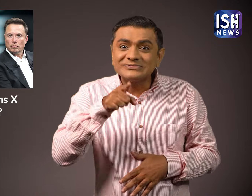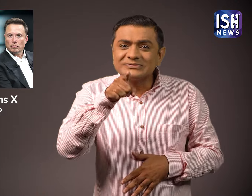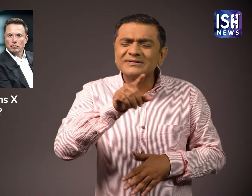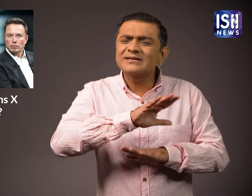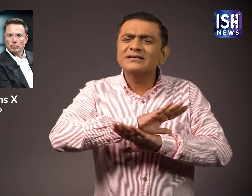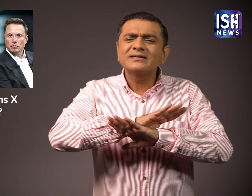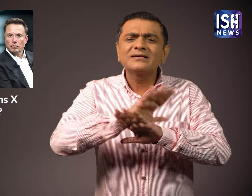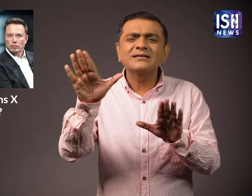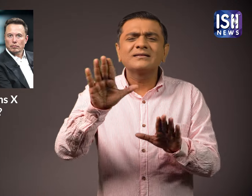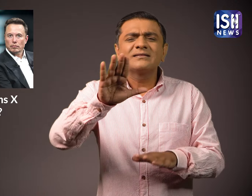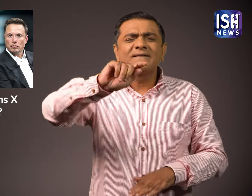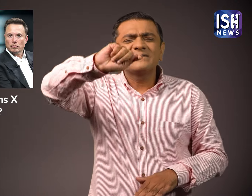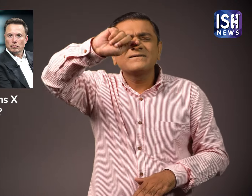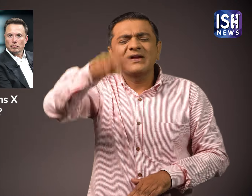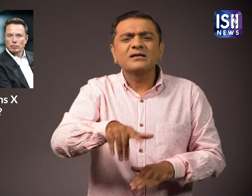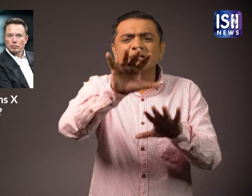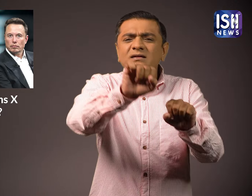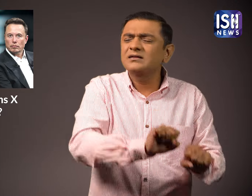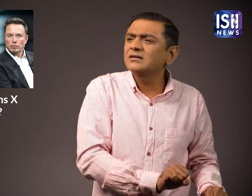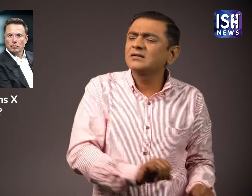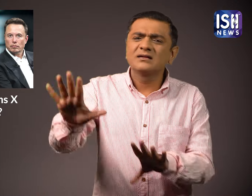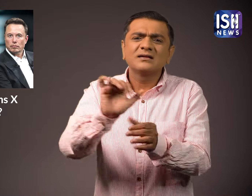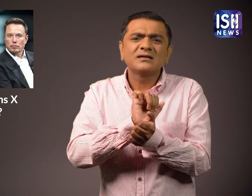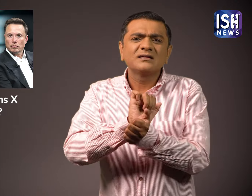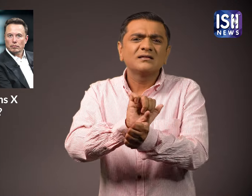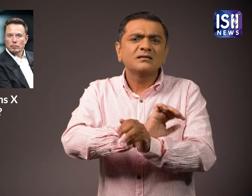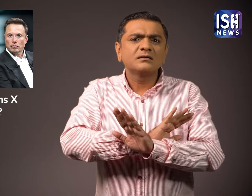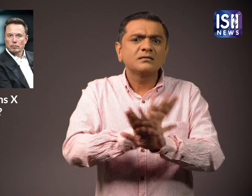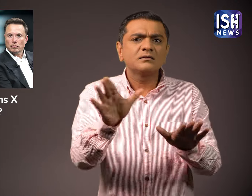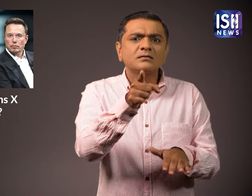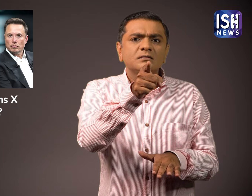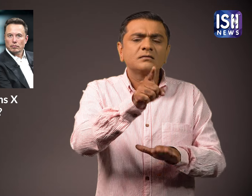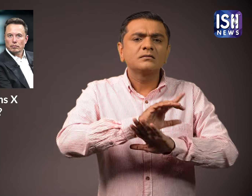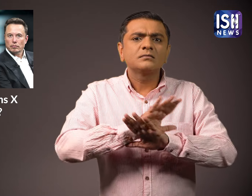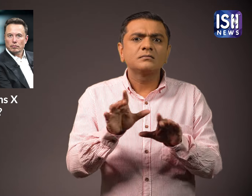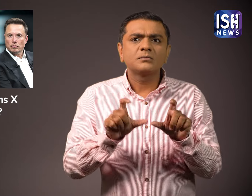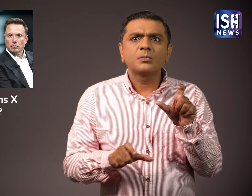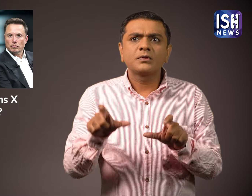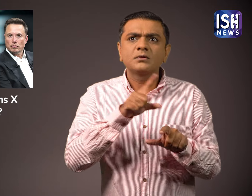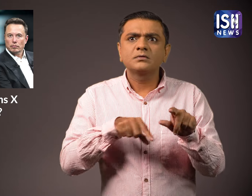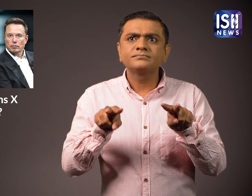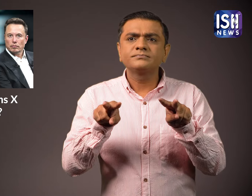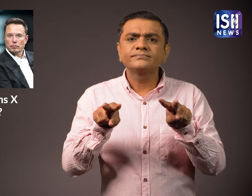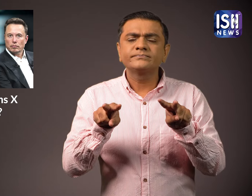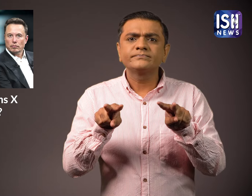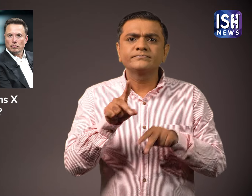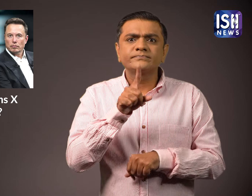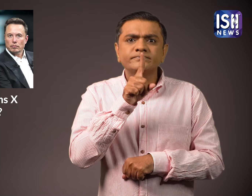then the person will be penalized and sent to jail. The penalties have shocked the citizens.